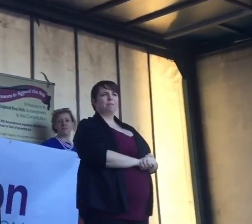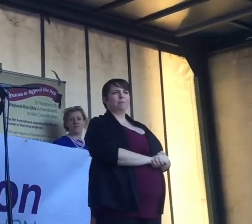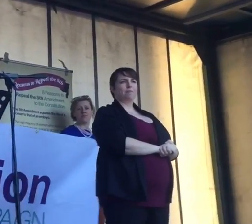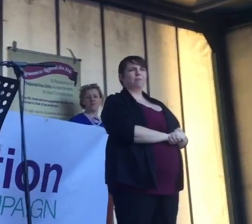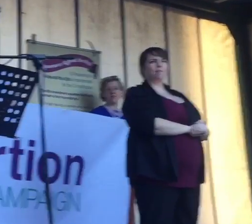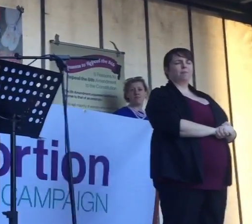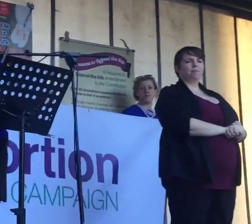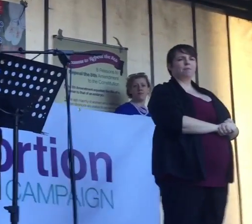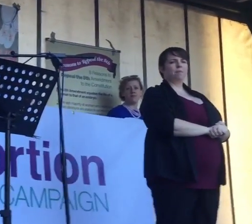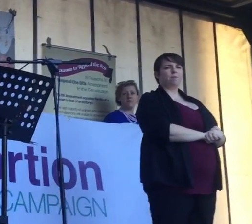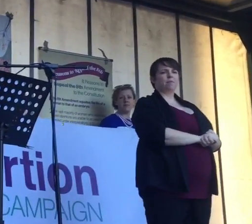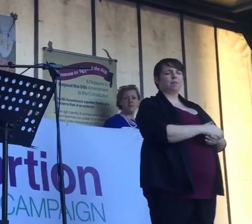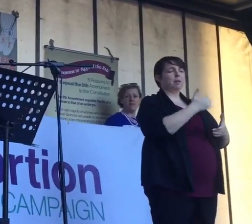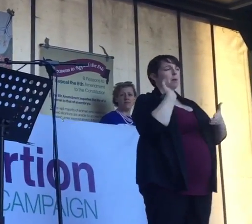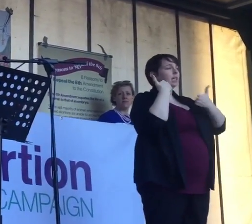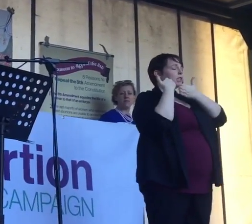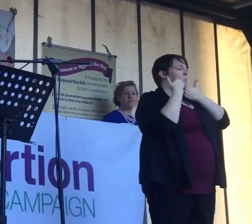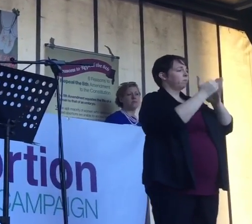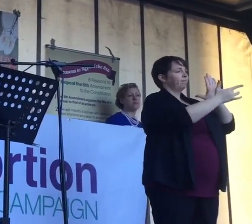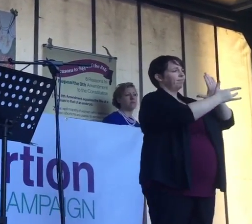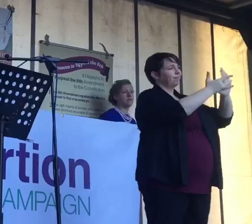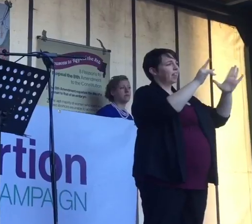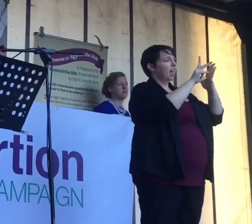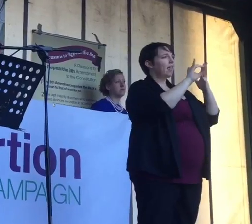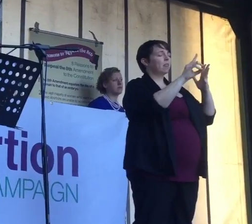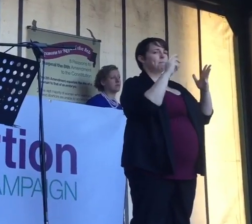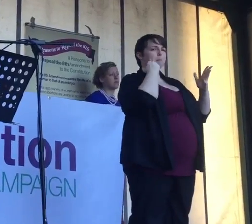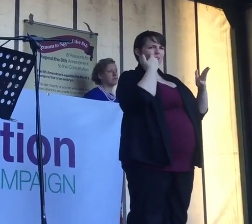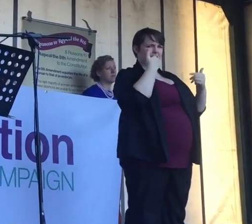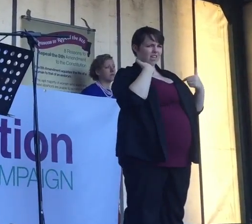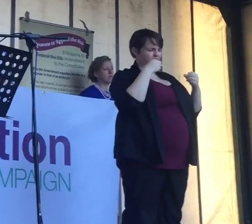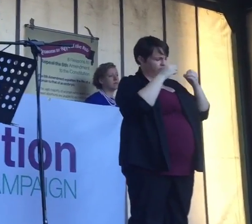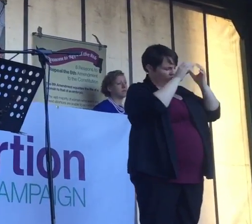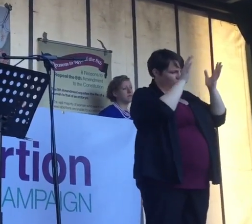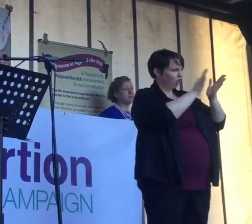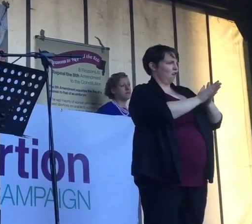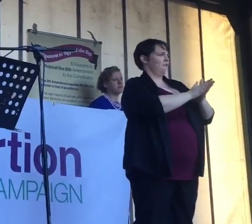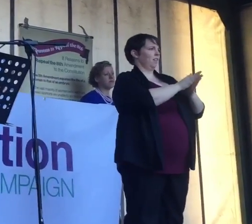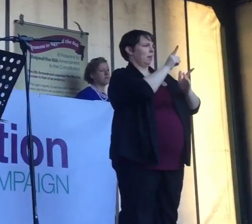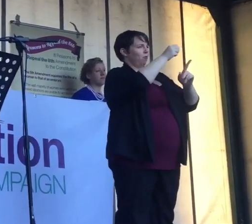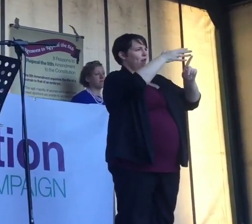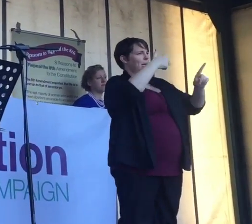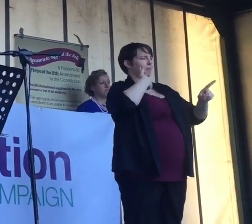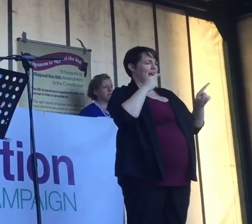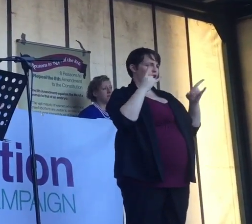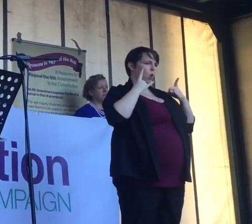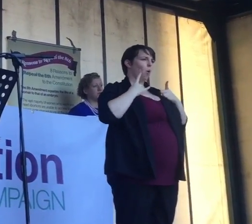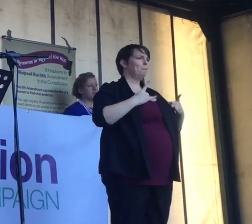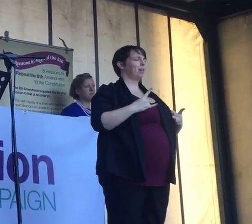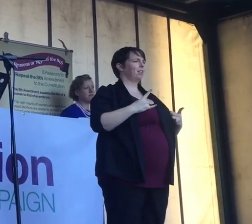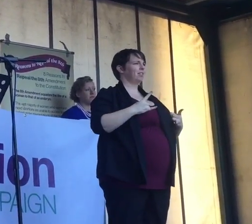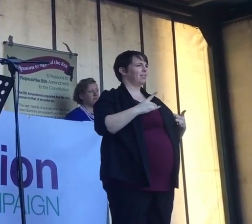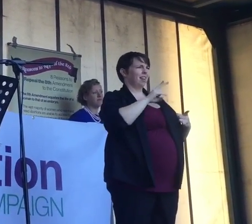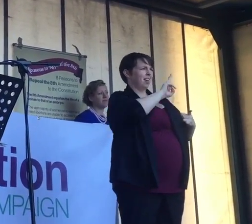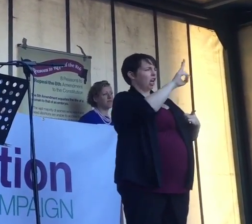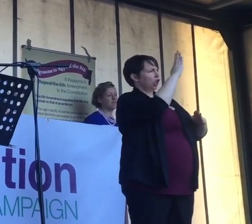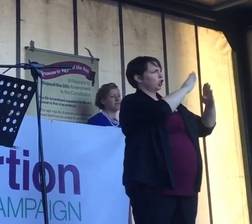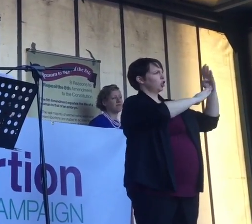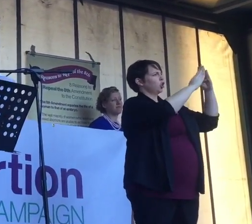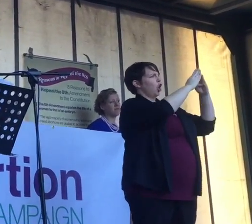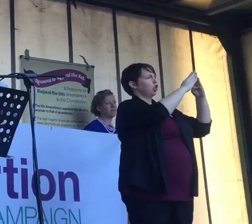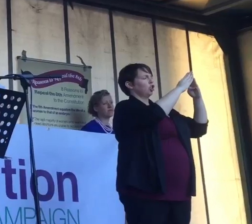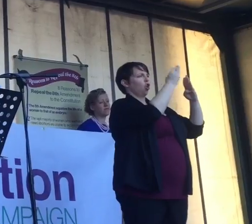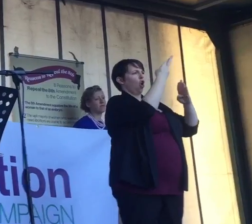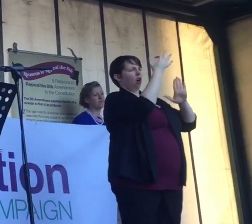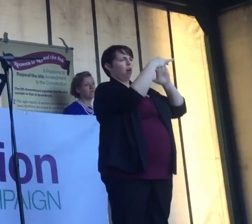We support repeal the AIDS because we deserve to be recognized as human beings, not church or state cattle.